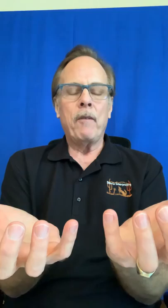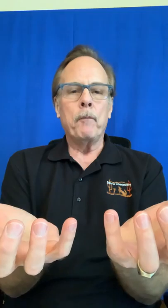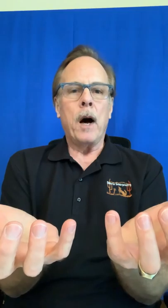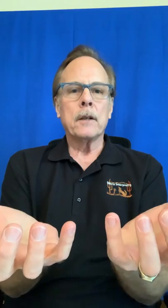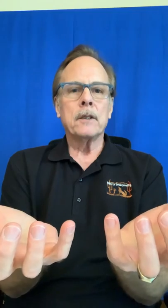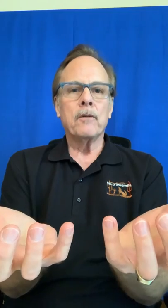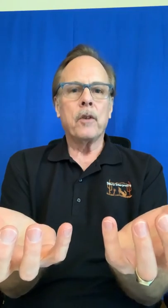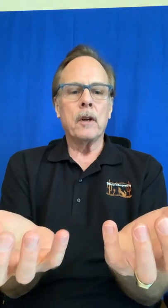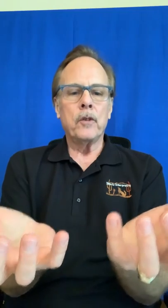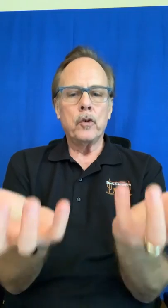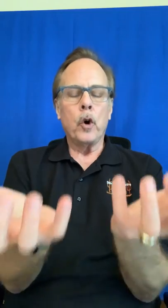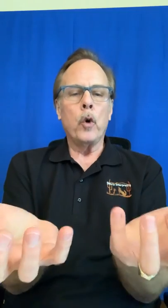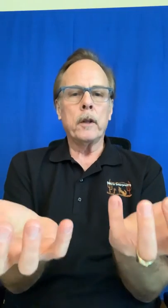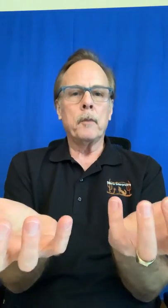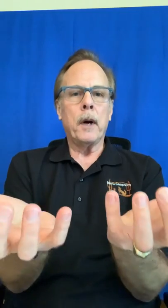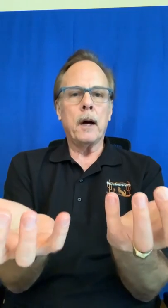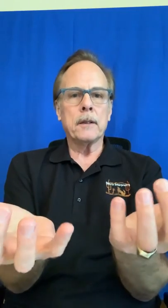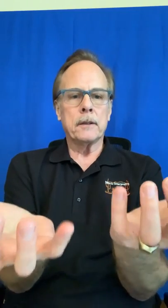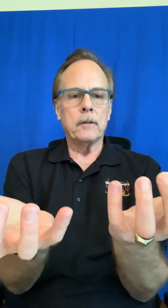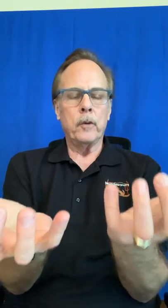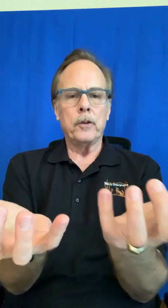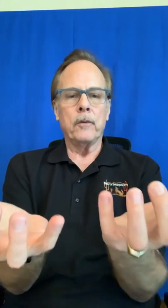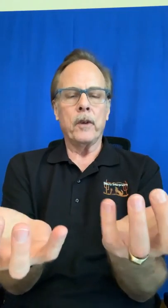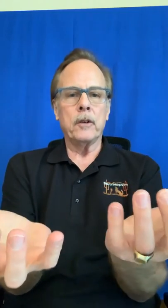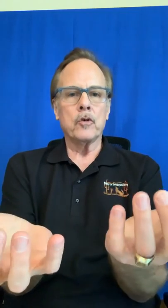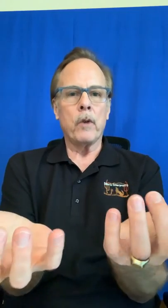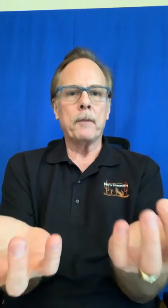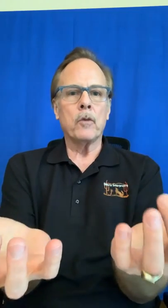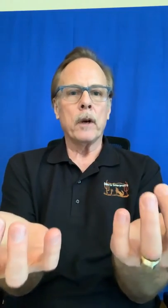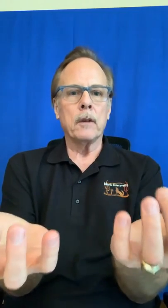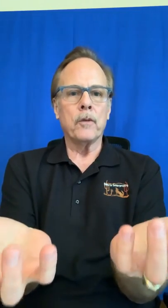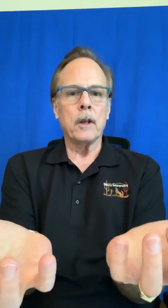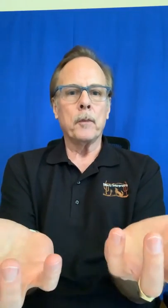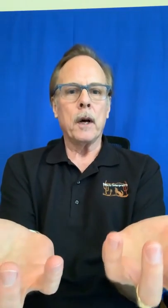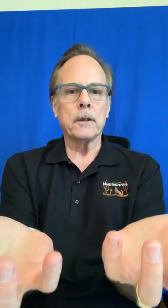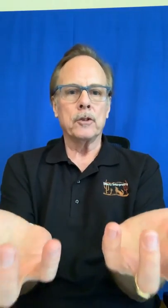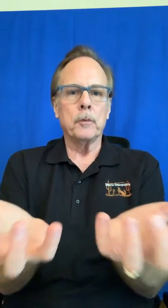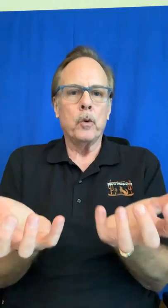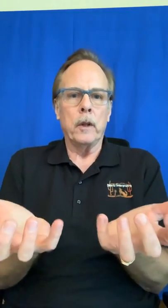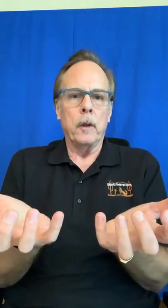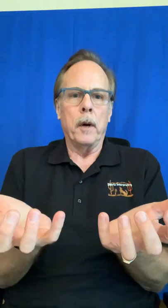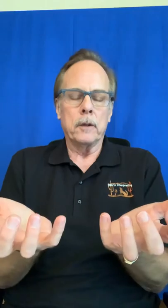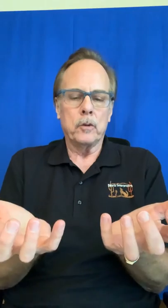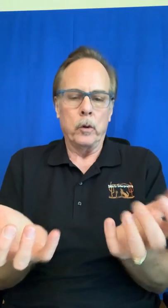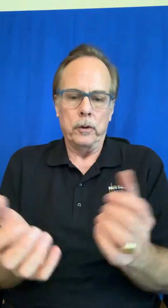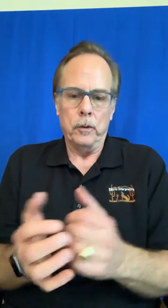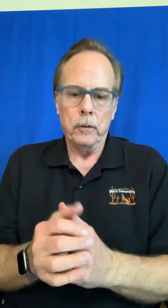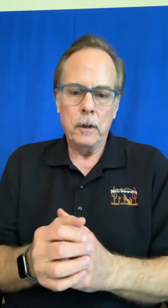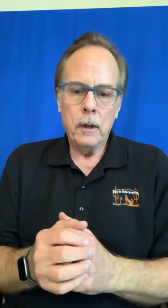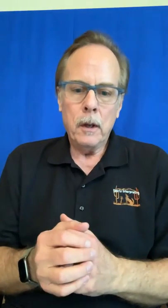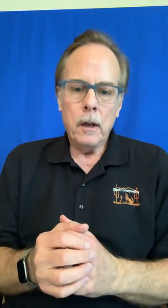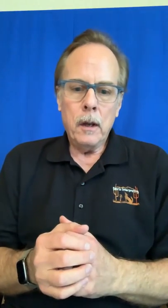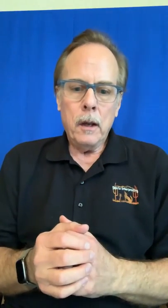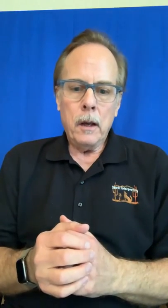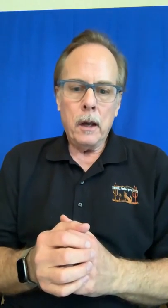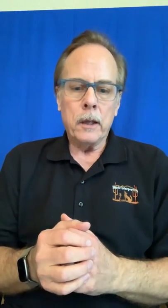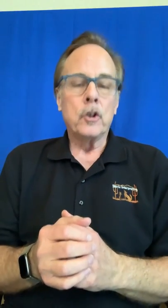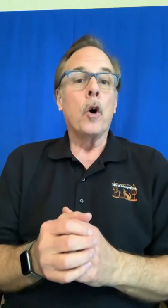a box in front of you you're holding the box with your fingers wrapped around the front of the box and just pulling the box towards you uh don't